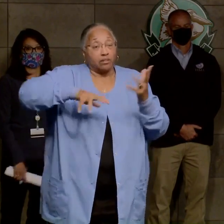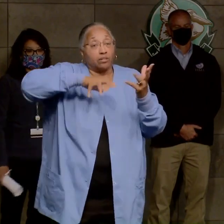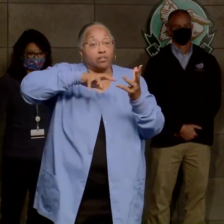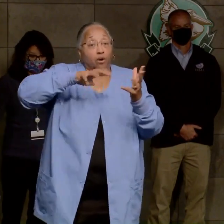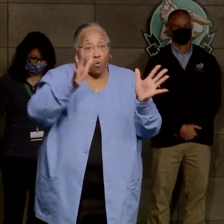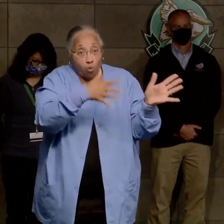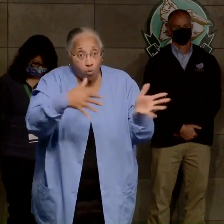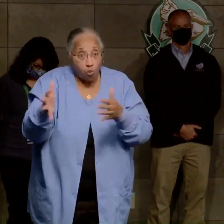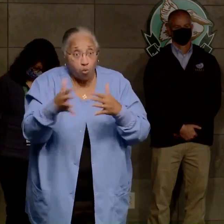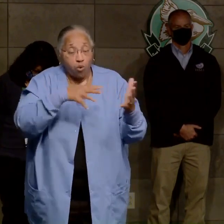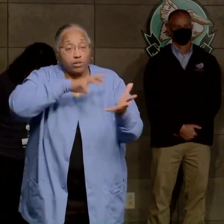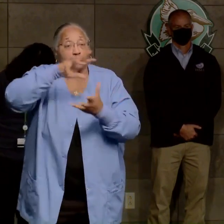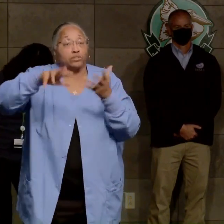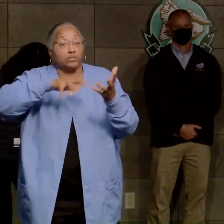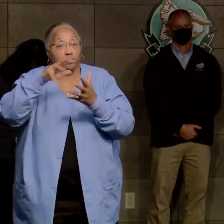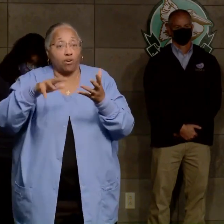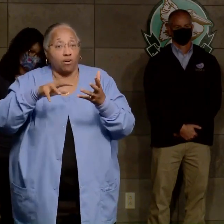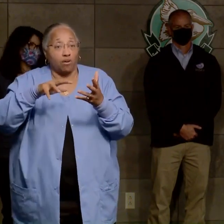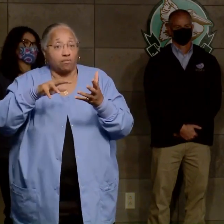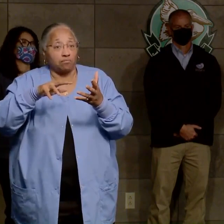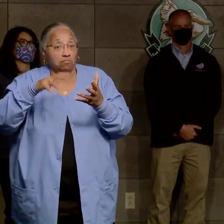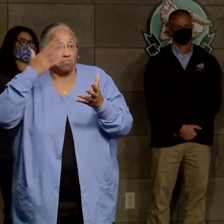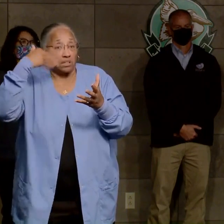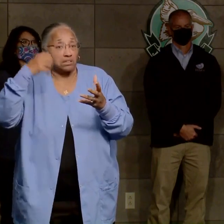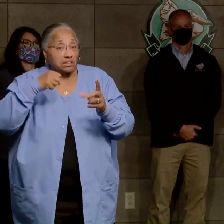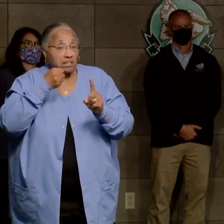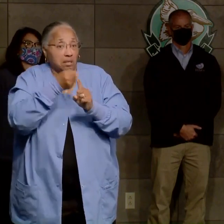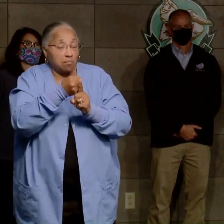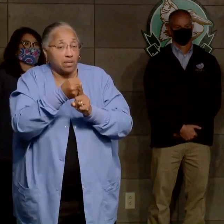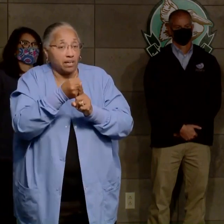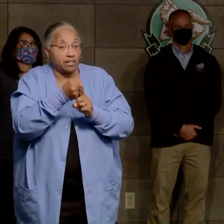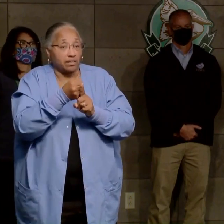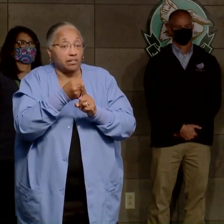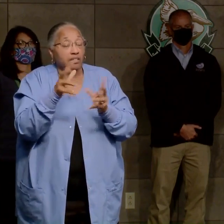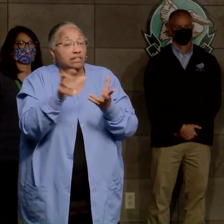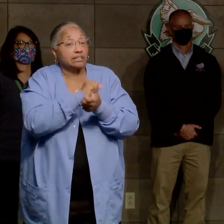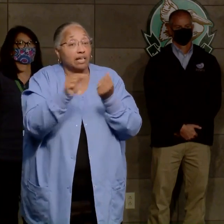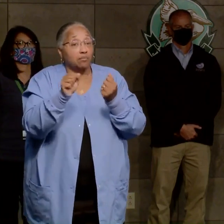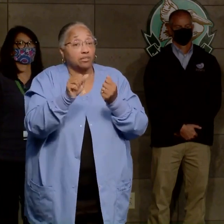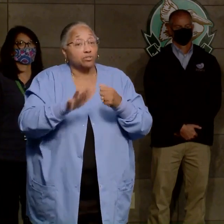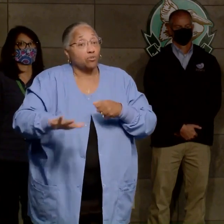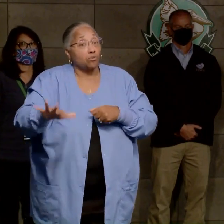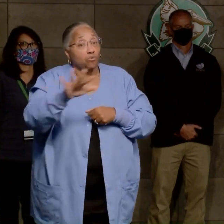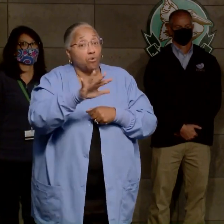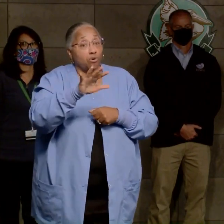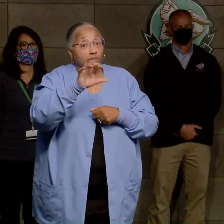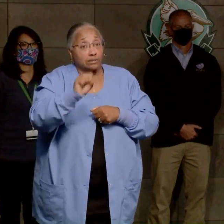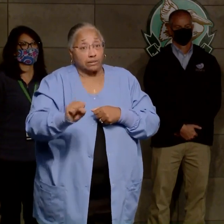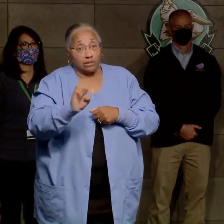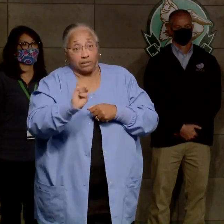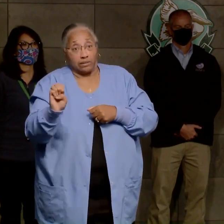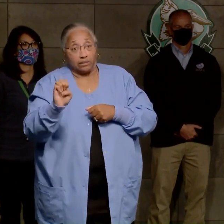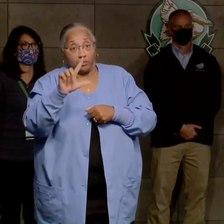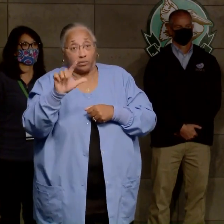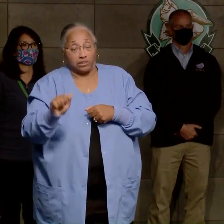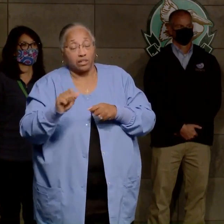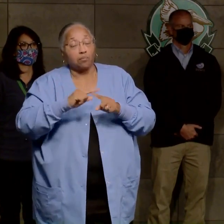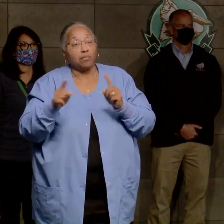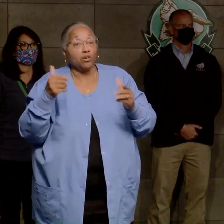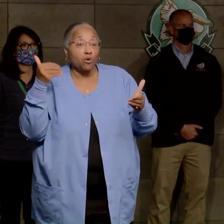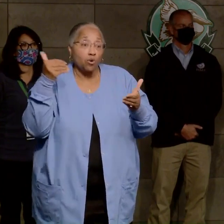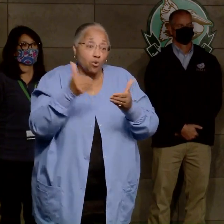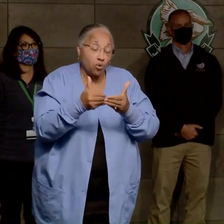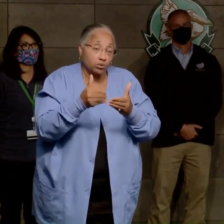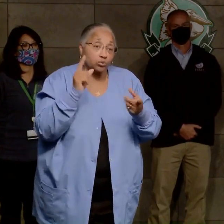impacts. And so there's damage across southeast Louisiana. But the closer you get to the coast,